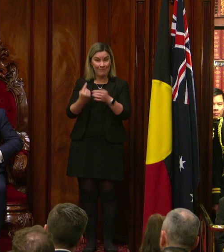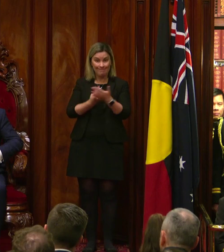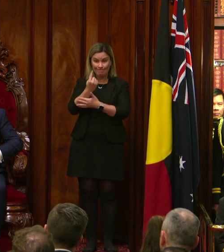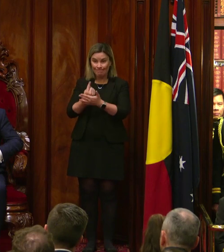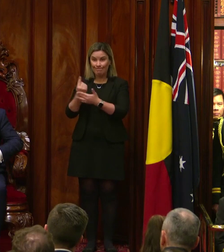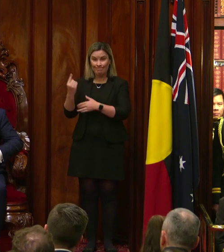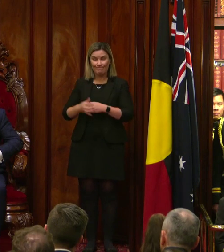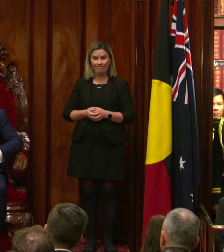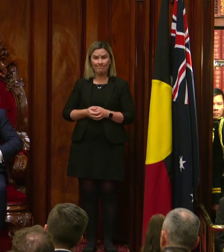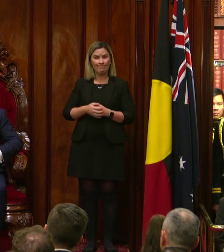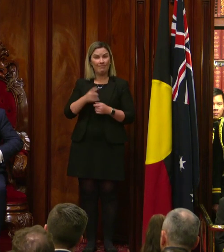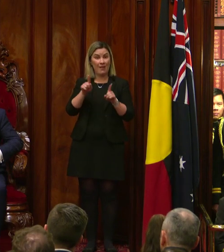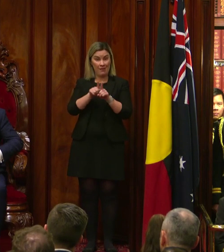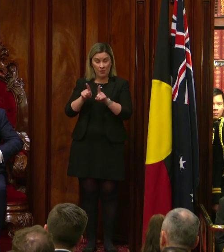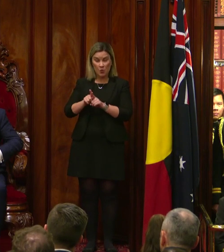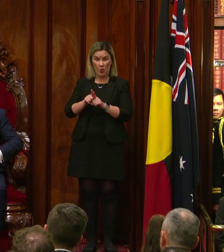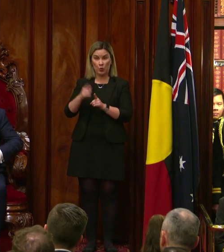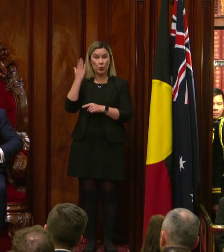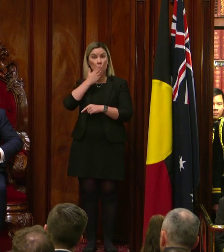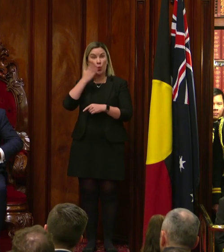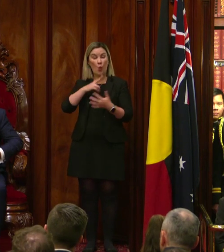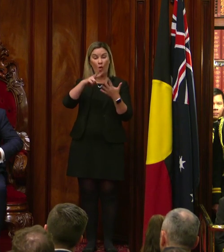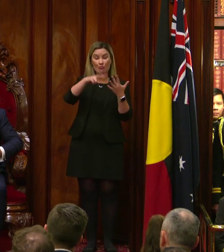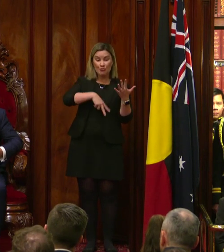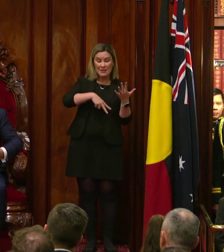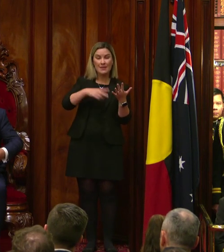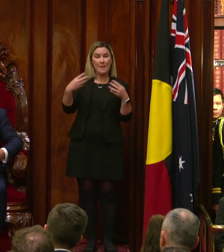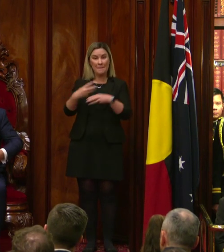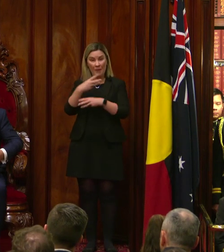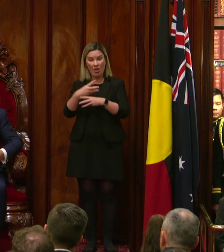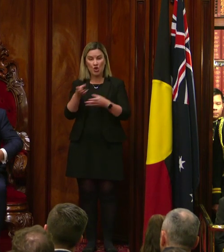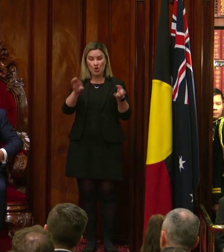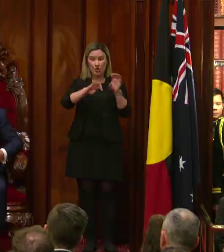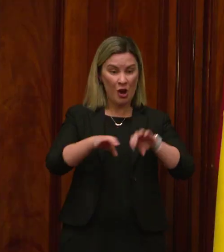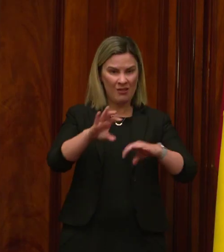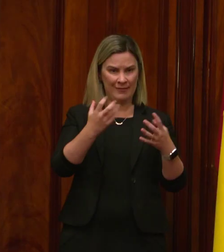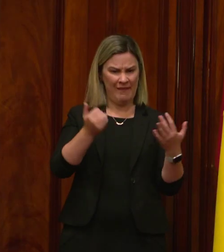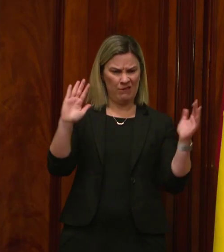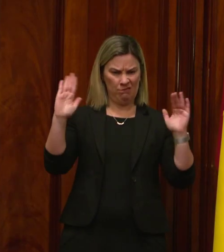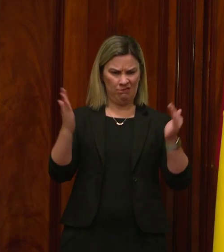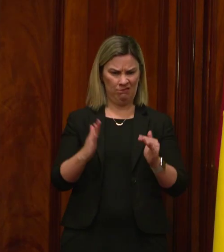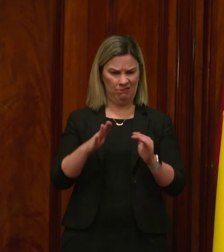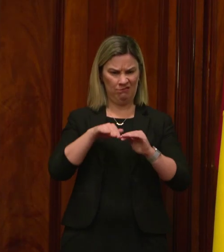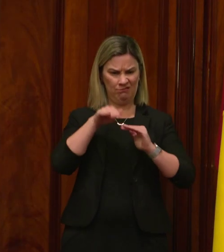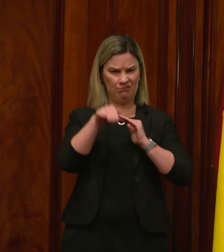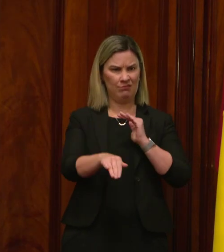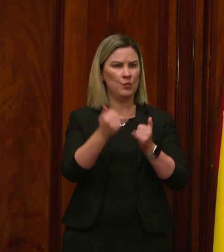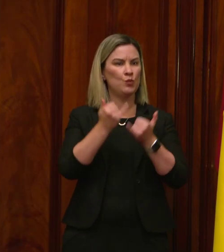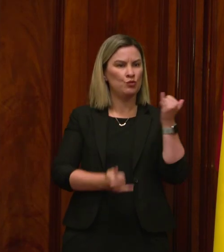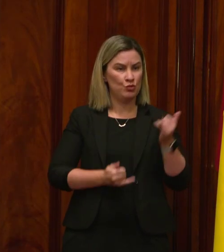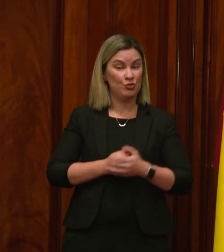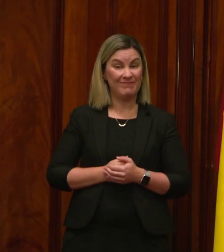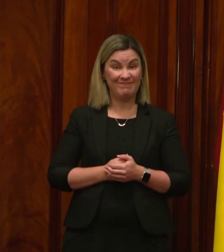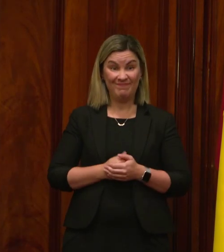noted a steady decline in our schools across reading, maths and science. As a nation, we face a